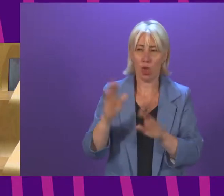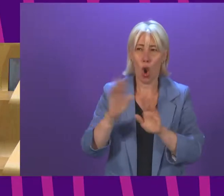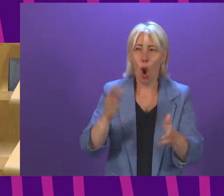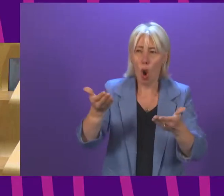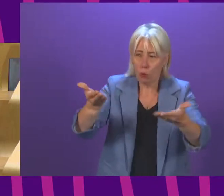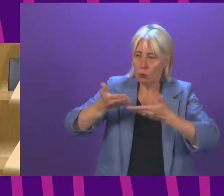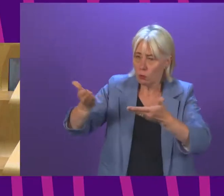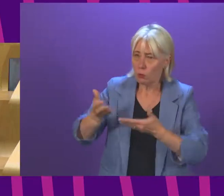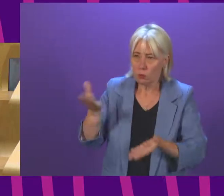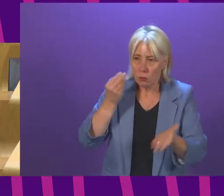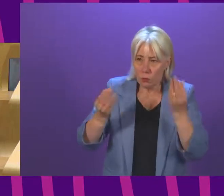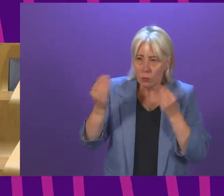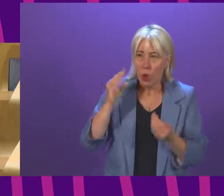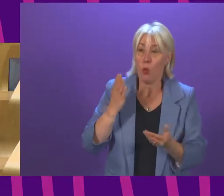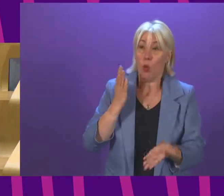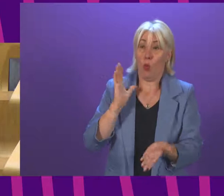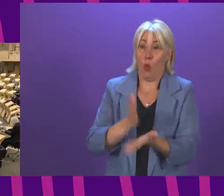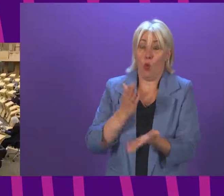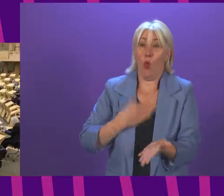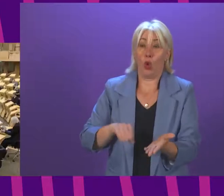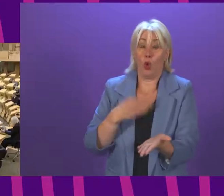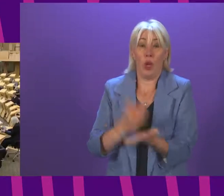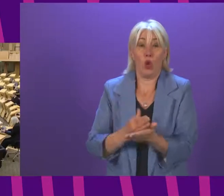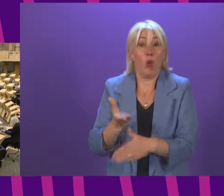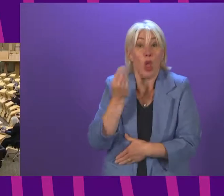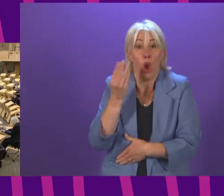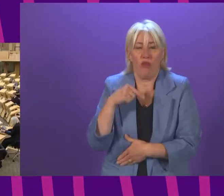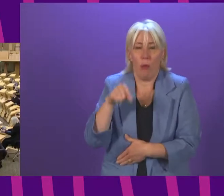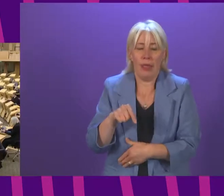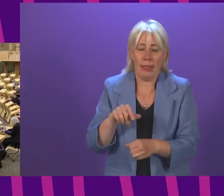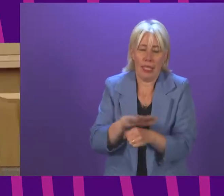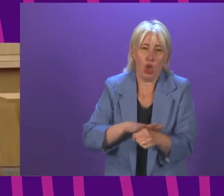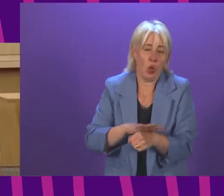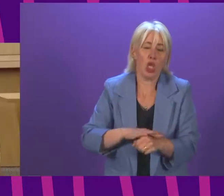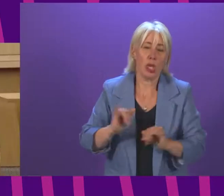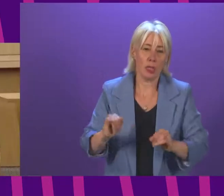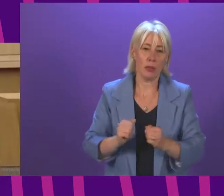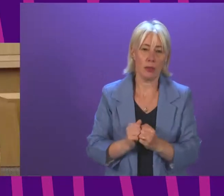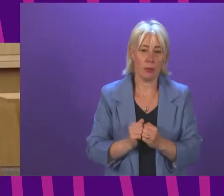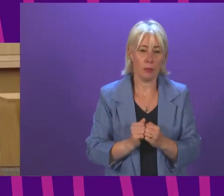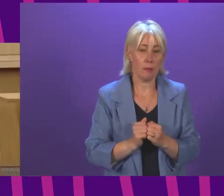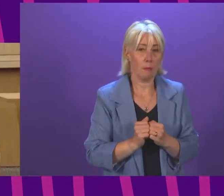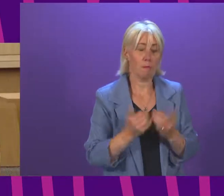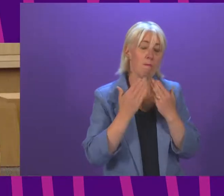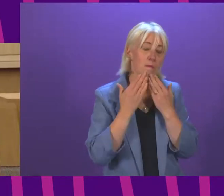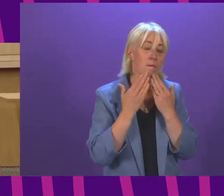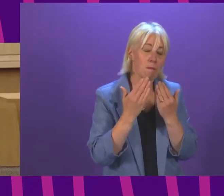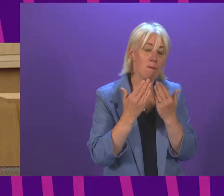determined to ensure that lessons are learned. Brian Whittle. I really appreciate the Deputy